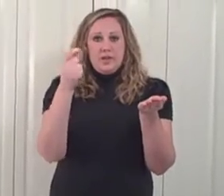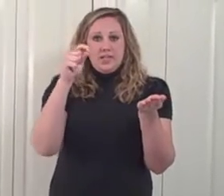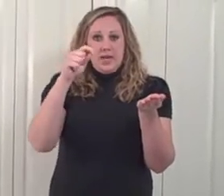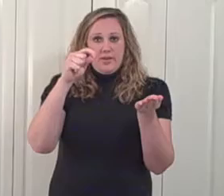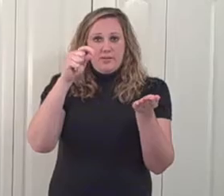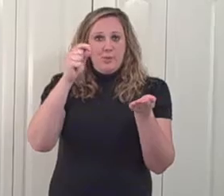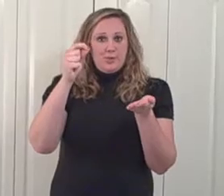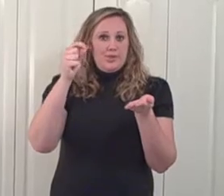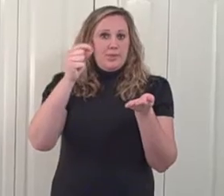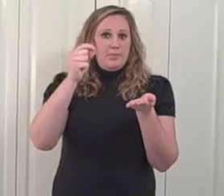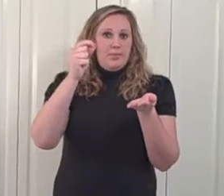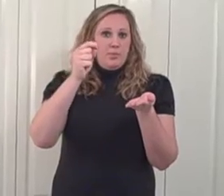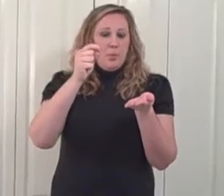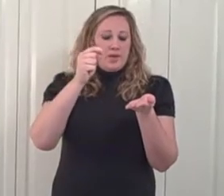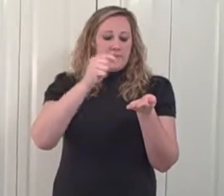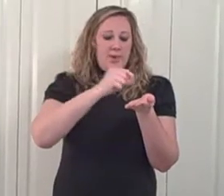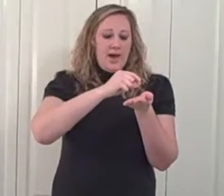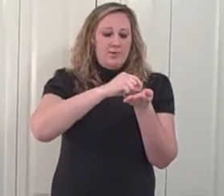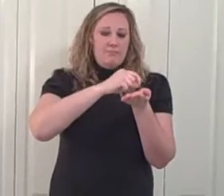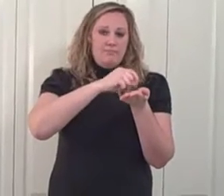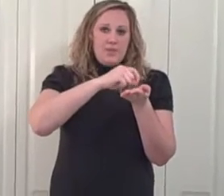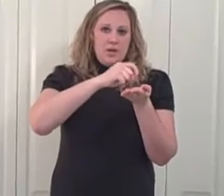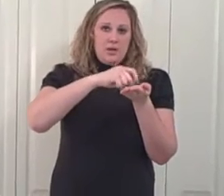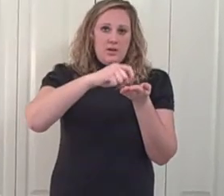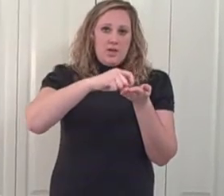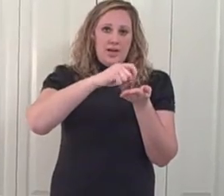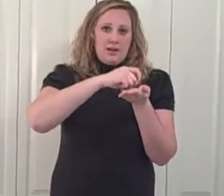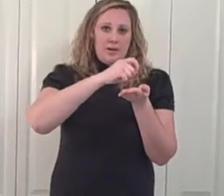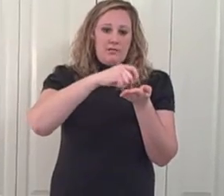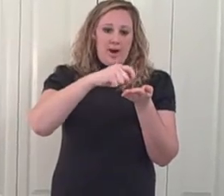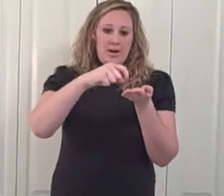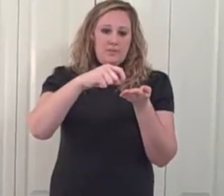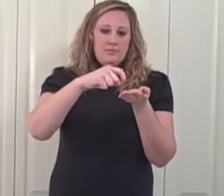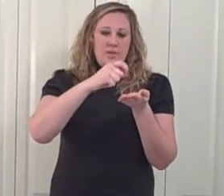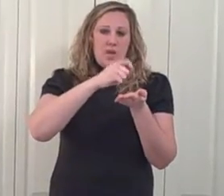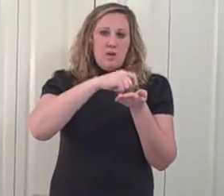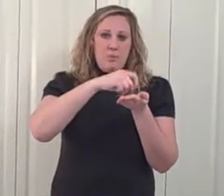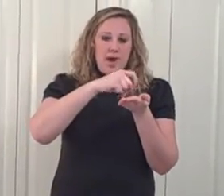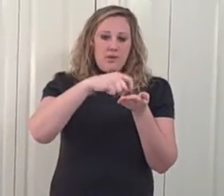finger together to represent the point of the pen and act like you're writing. Pen.